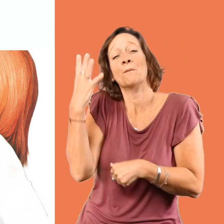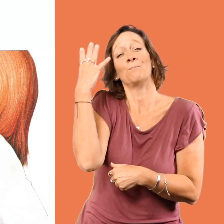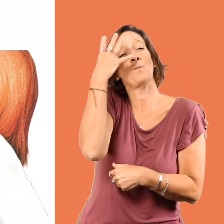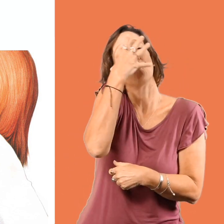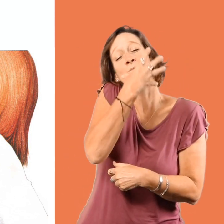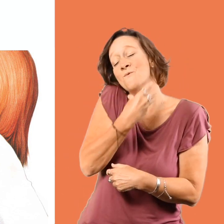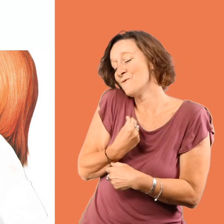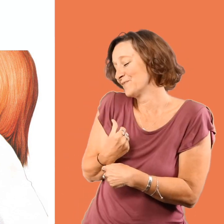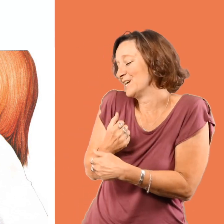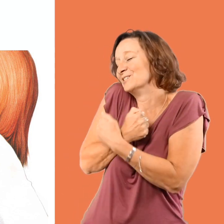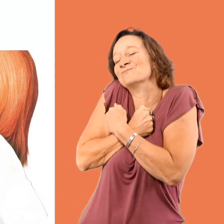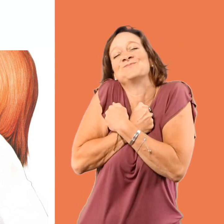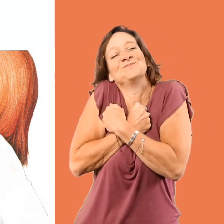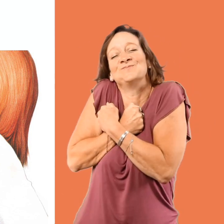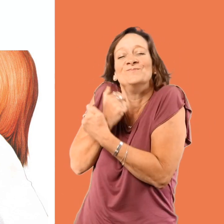I think she's beautiful.